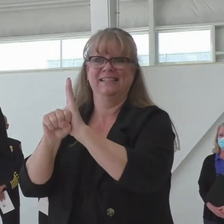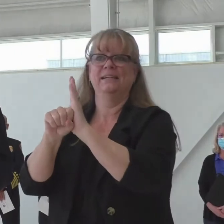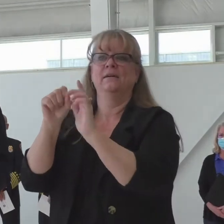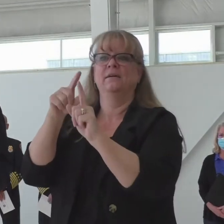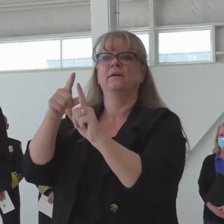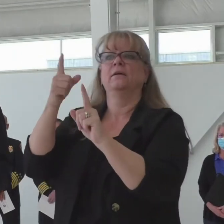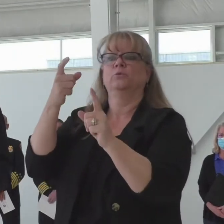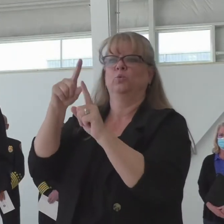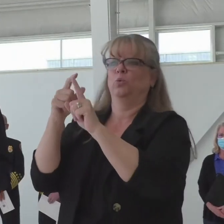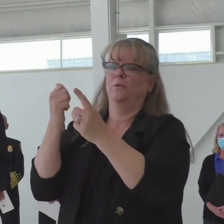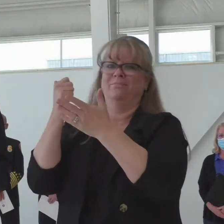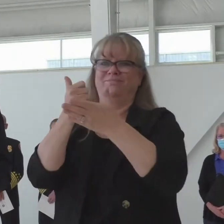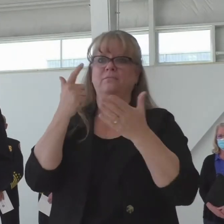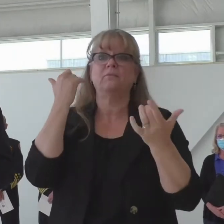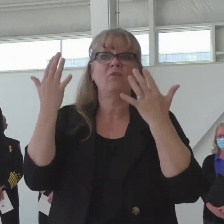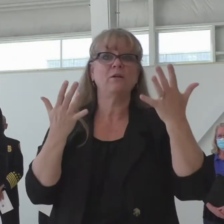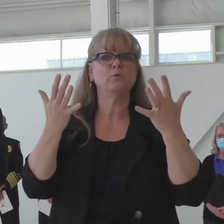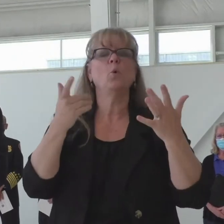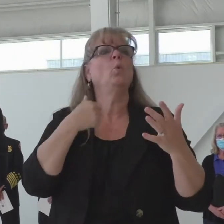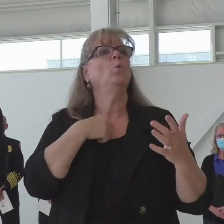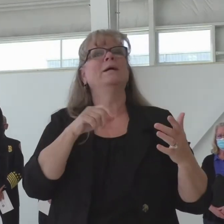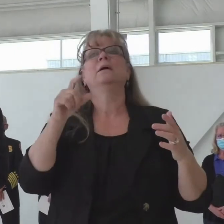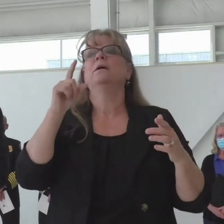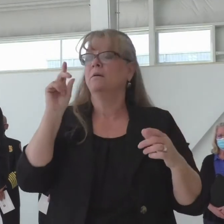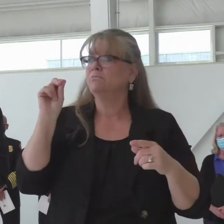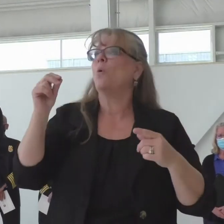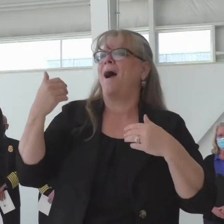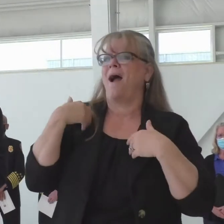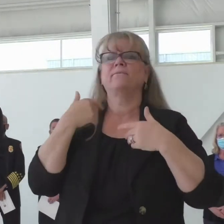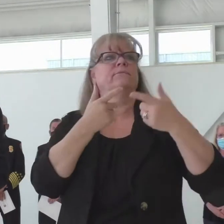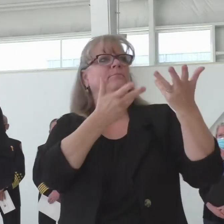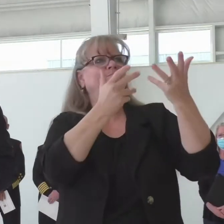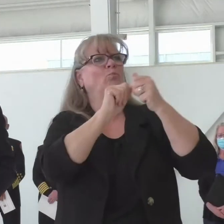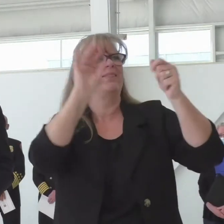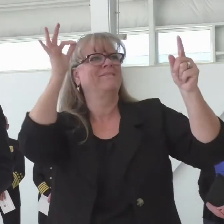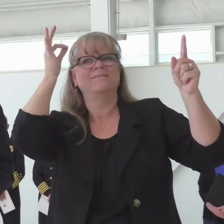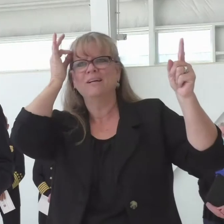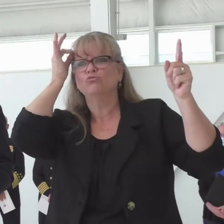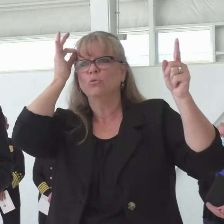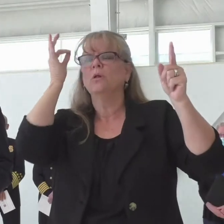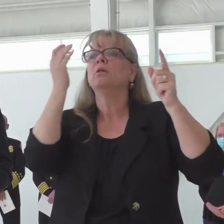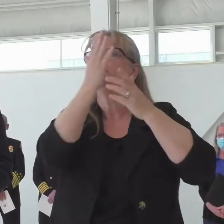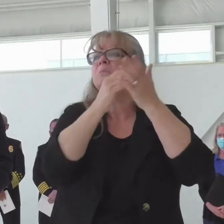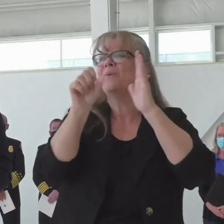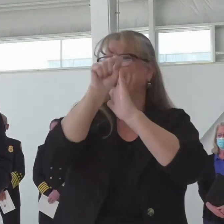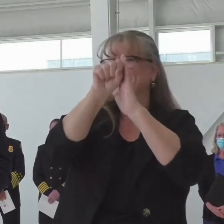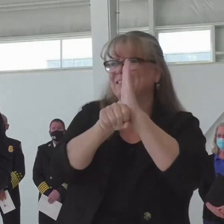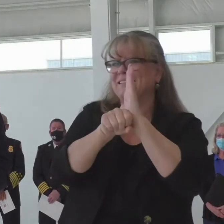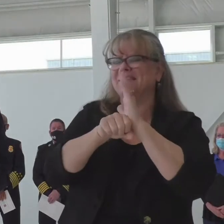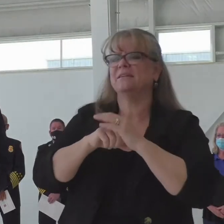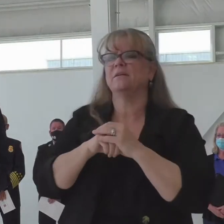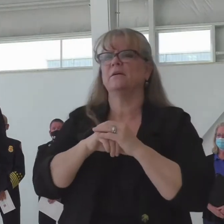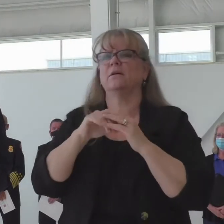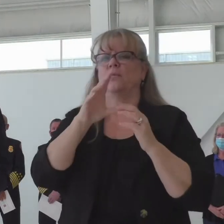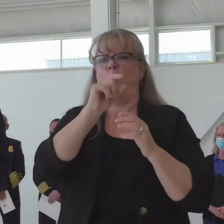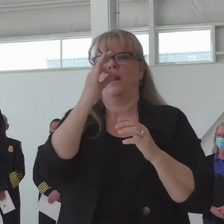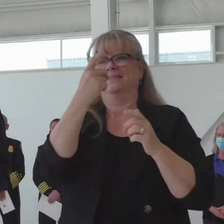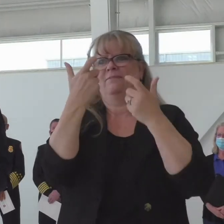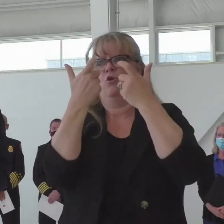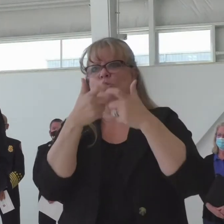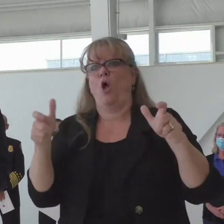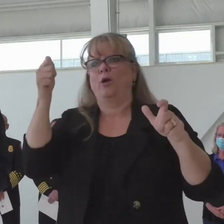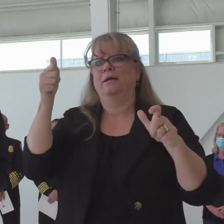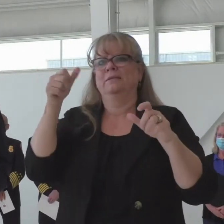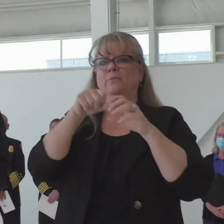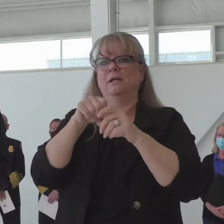are federal land. And the three large fires last year, one was predominantly BLM land, two were predominantly U.S. Forest Service,